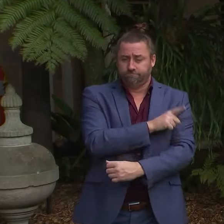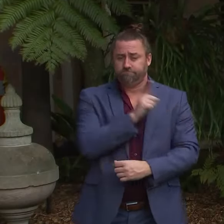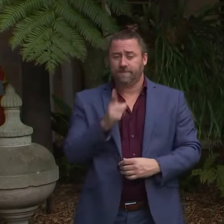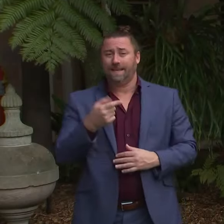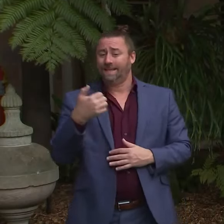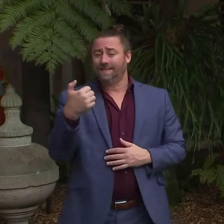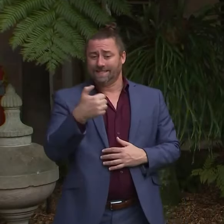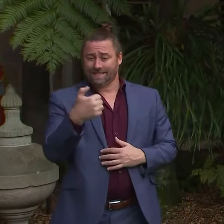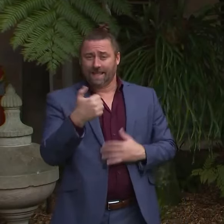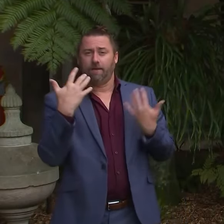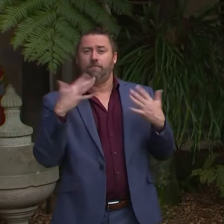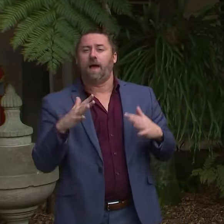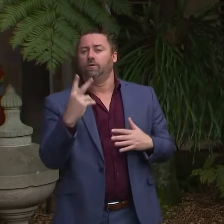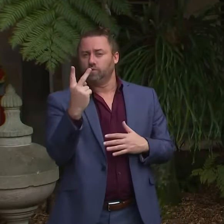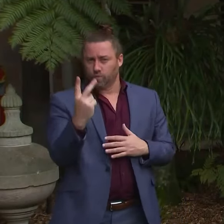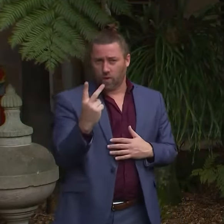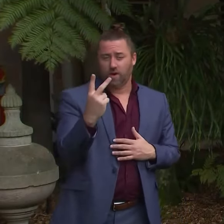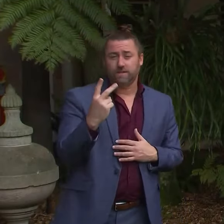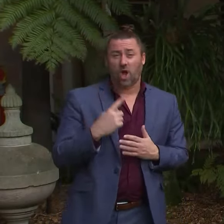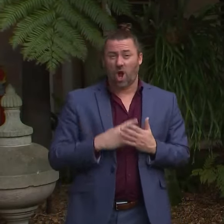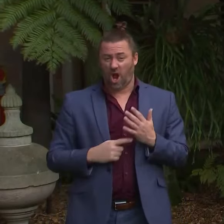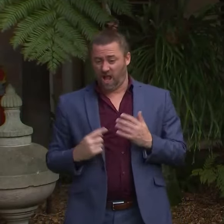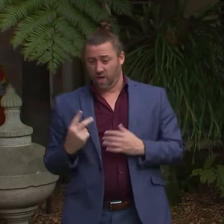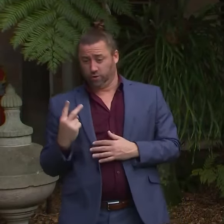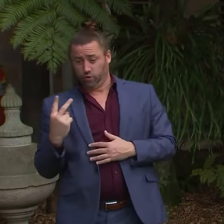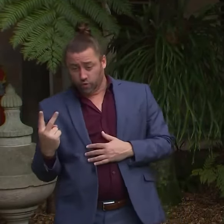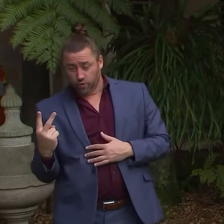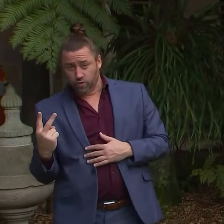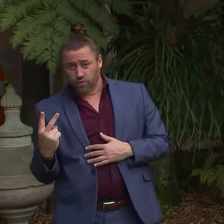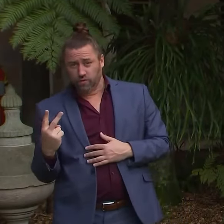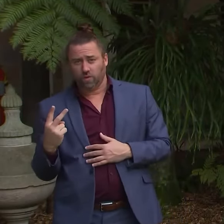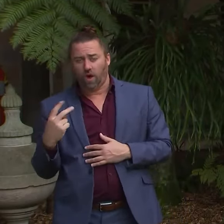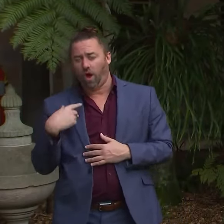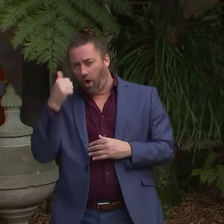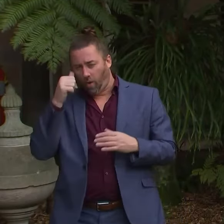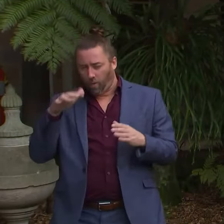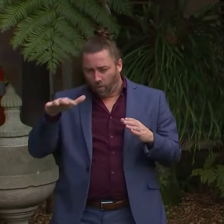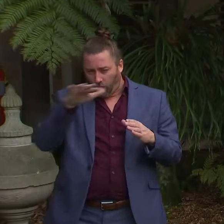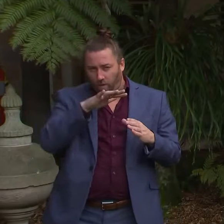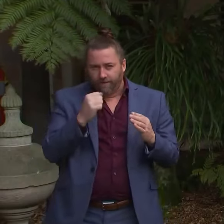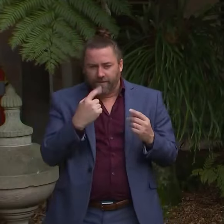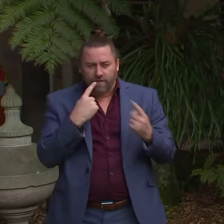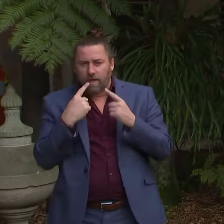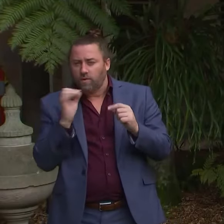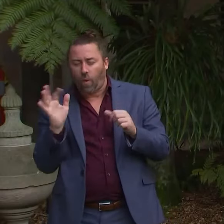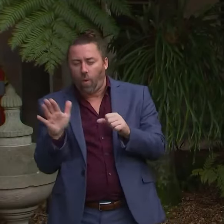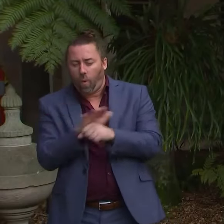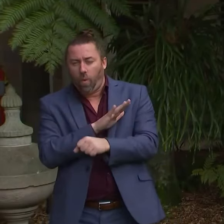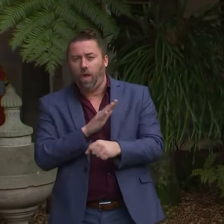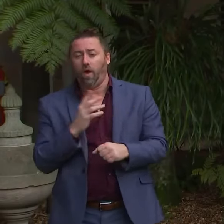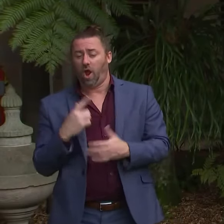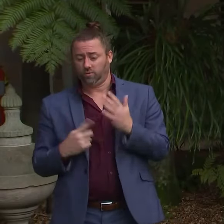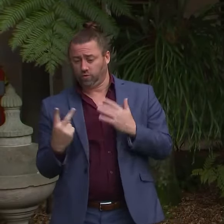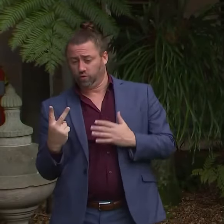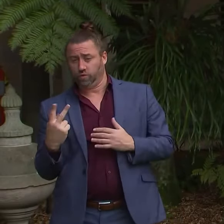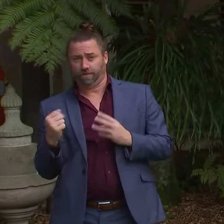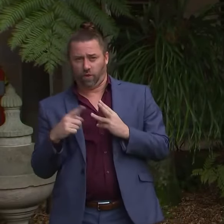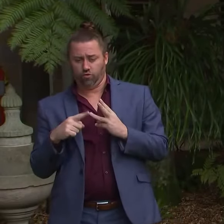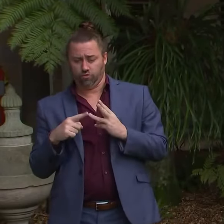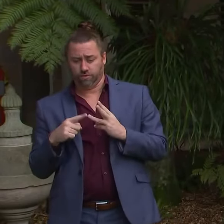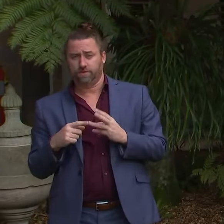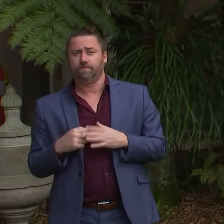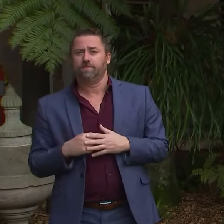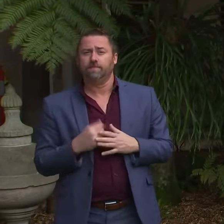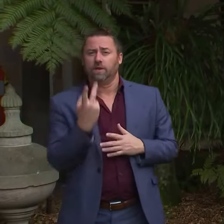16 had received two doses and only two of those for which I have information had received a booster. Uh, 21